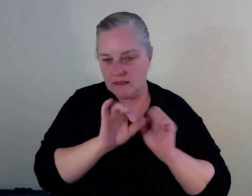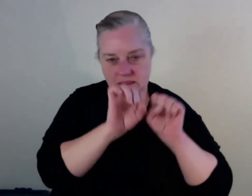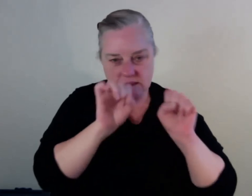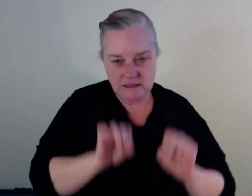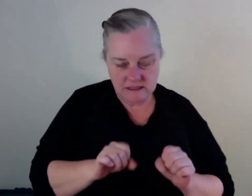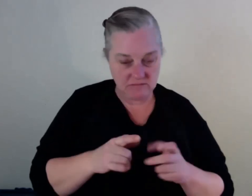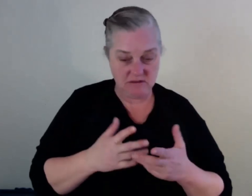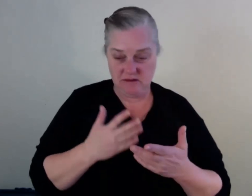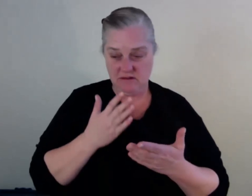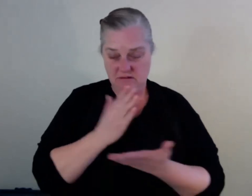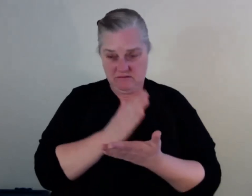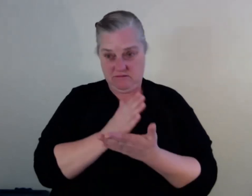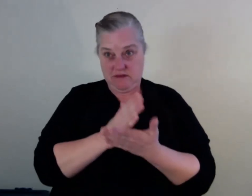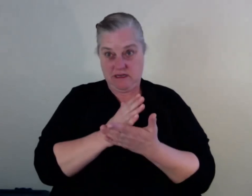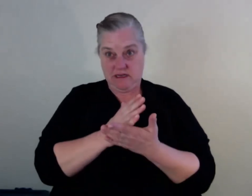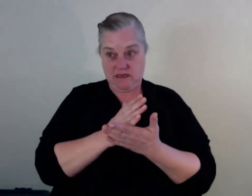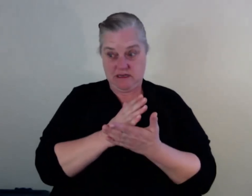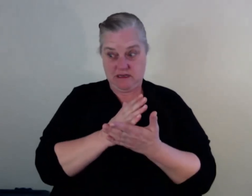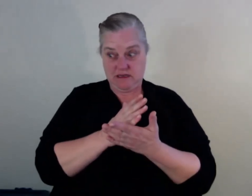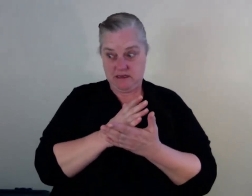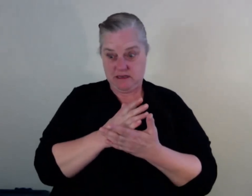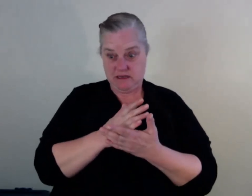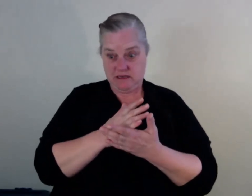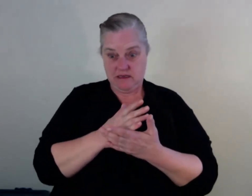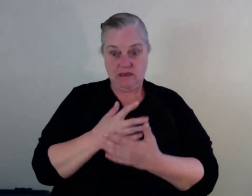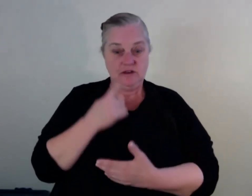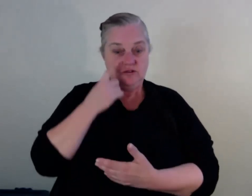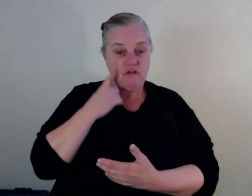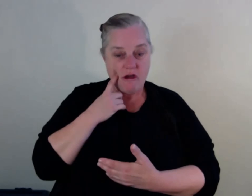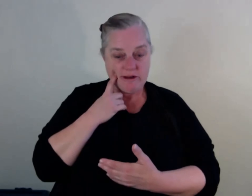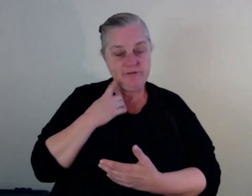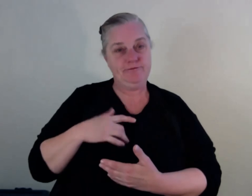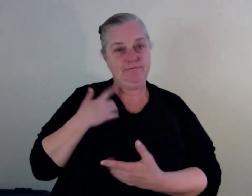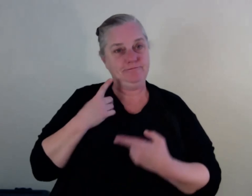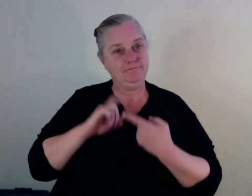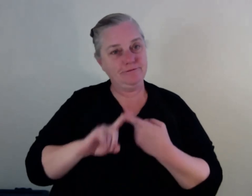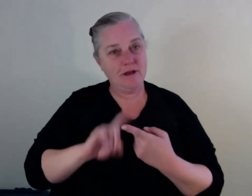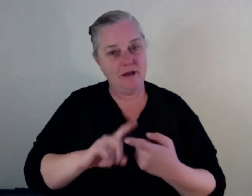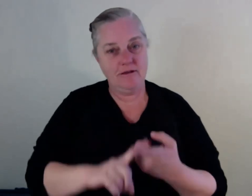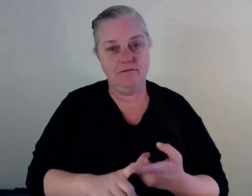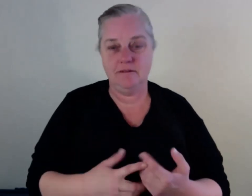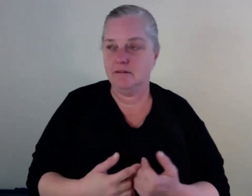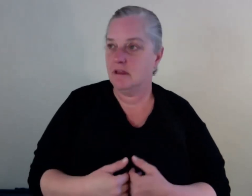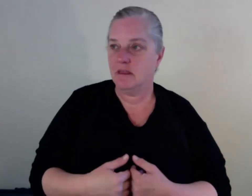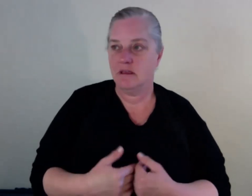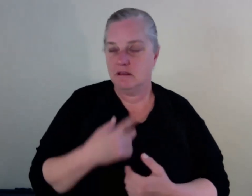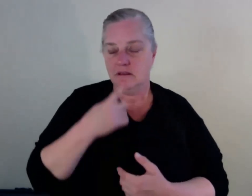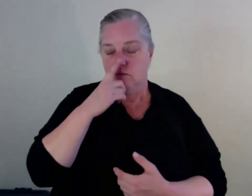First of all, the word junkie is the worst, isn't it? Because it's just people are junk and that word needs to just be gone. But I think all